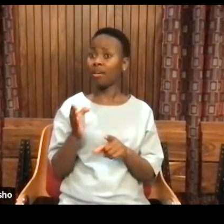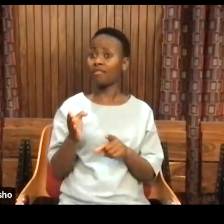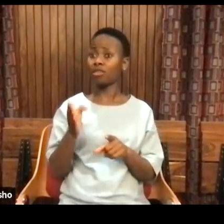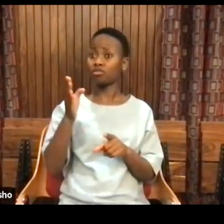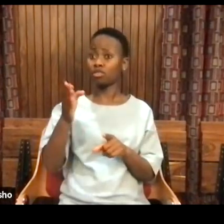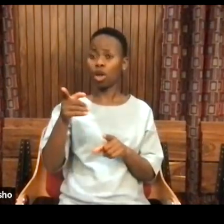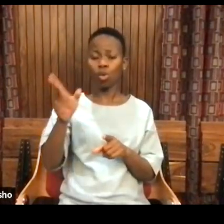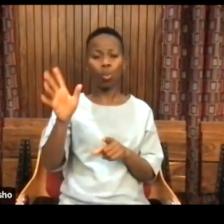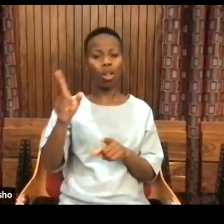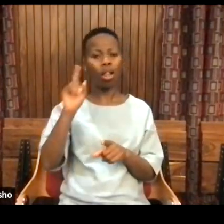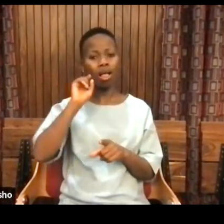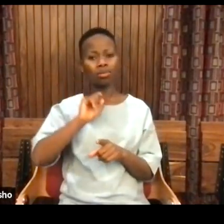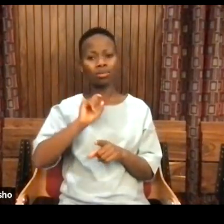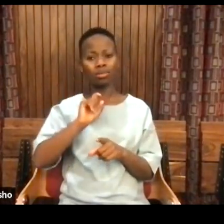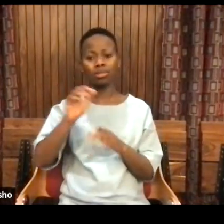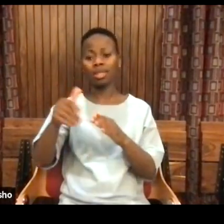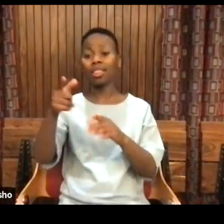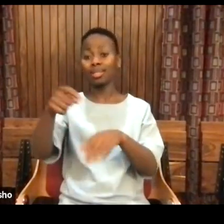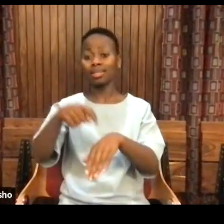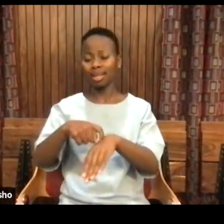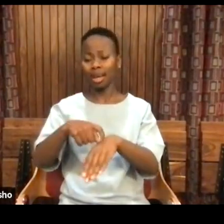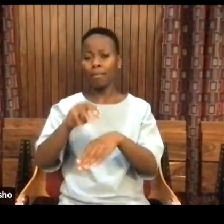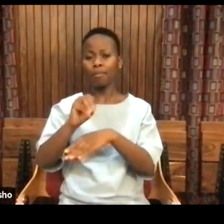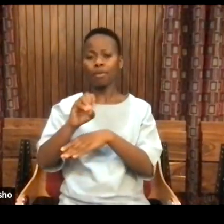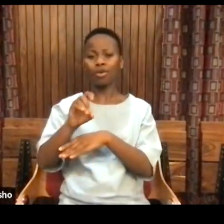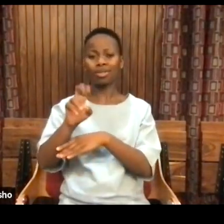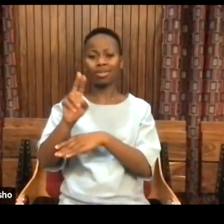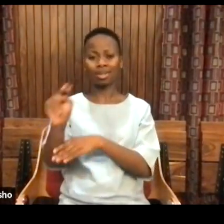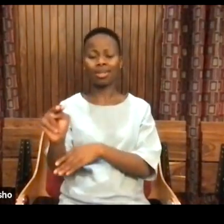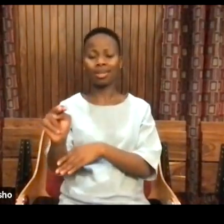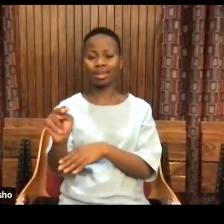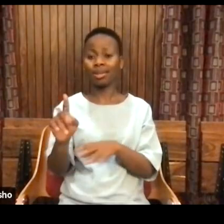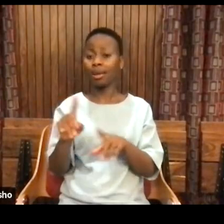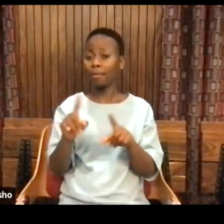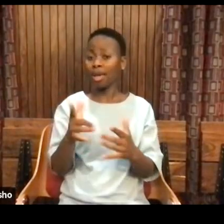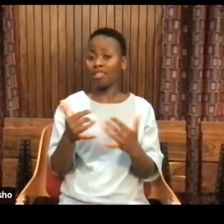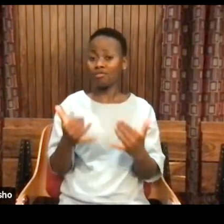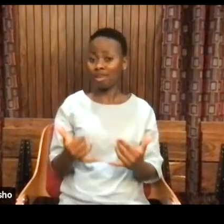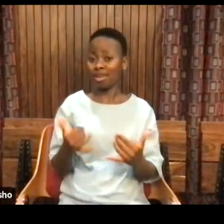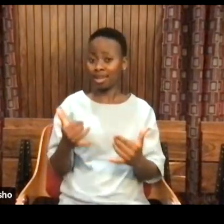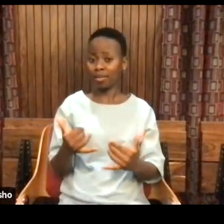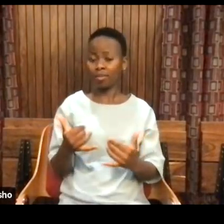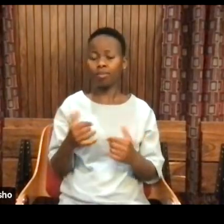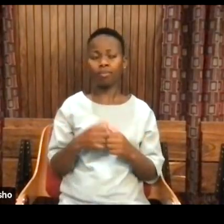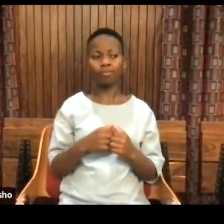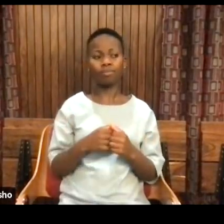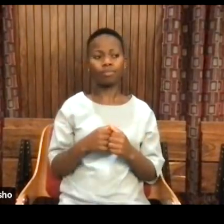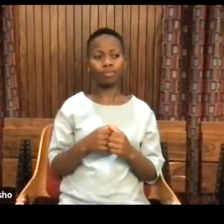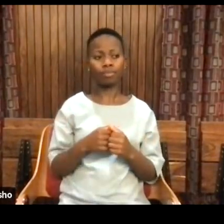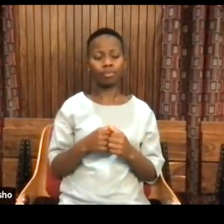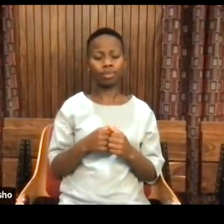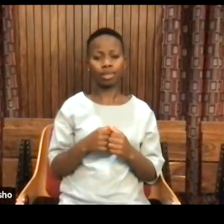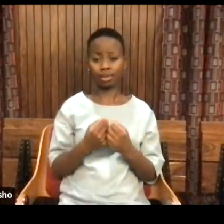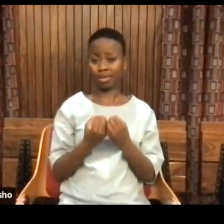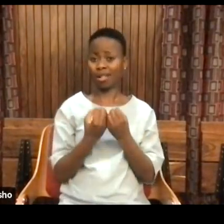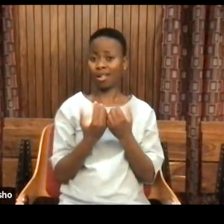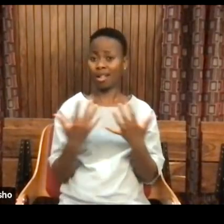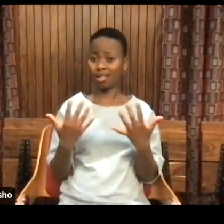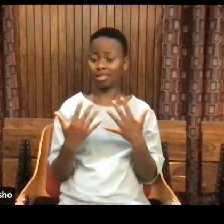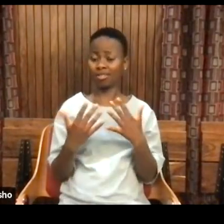You'd have to be in a different time. And right now, all over the world, human beings of many kinds